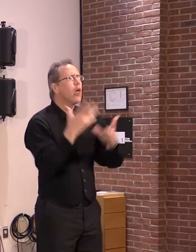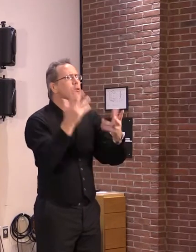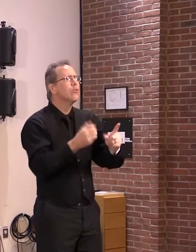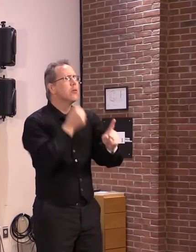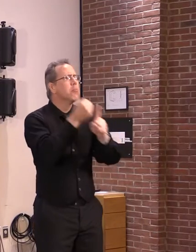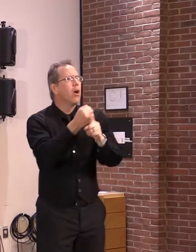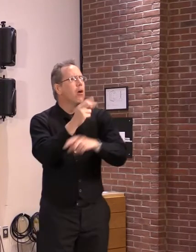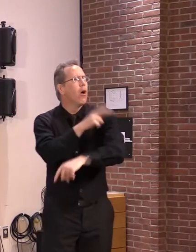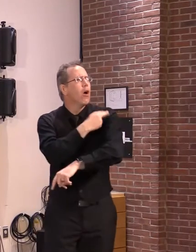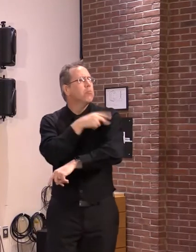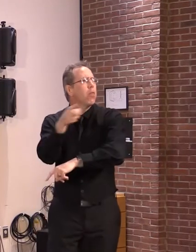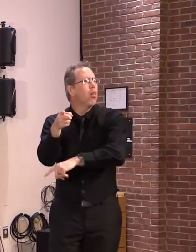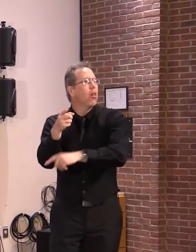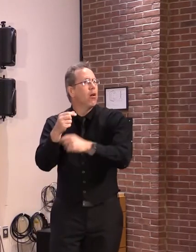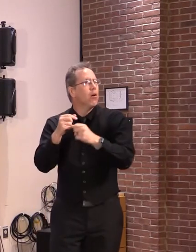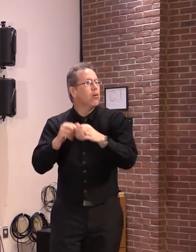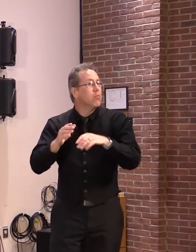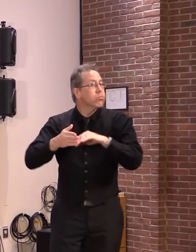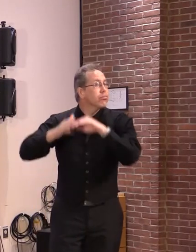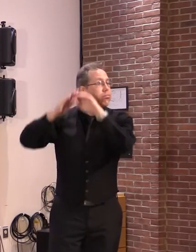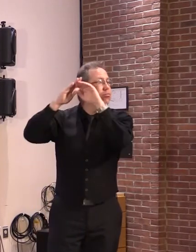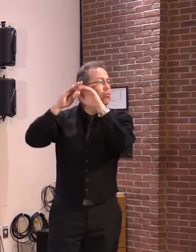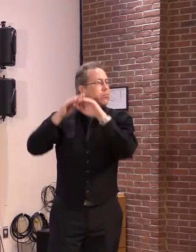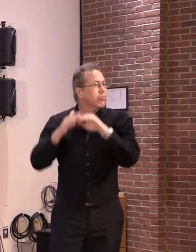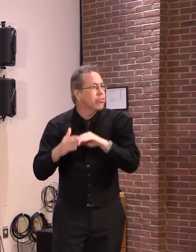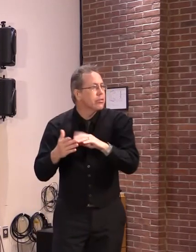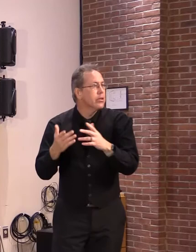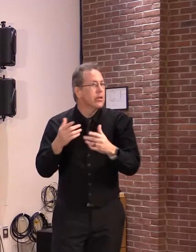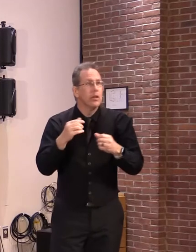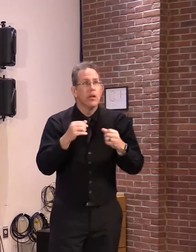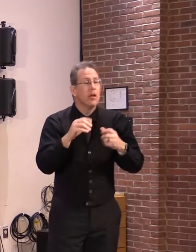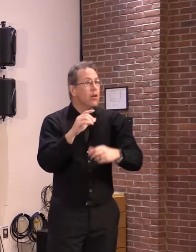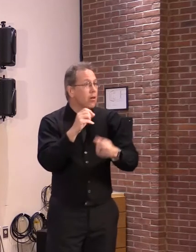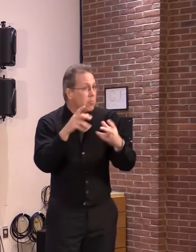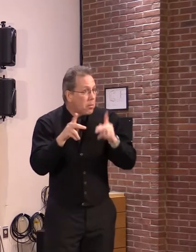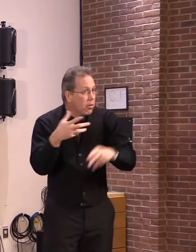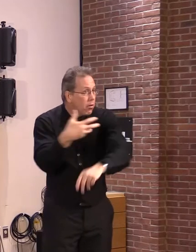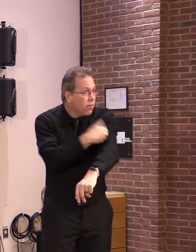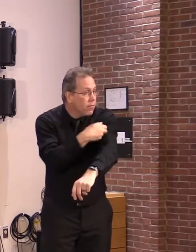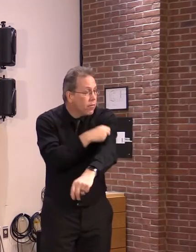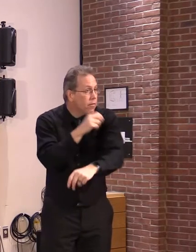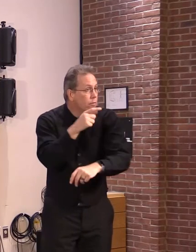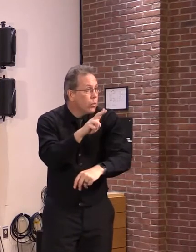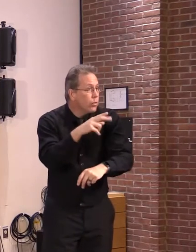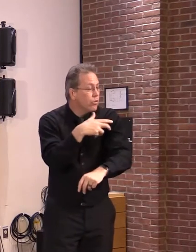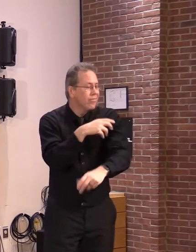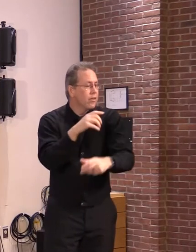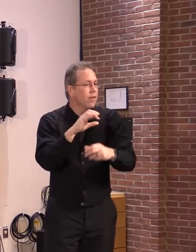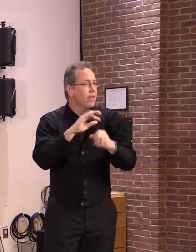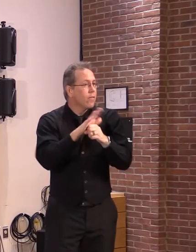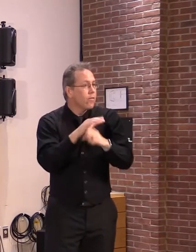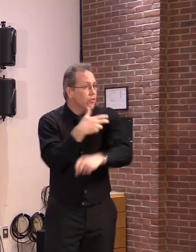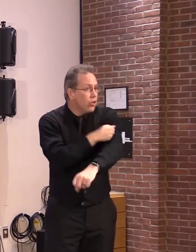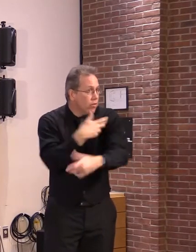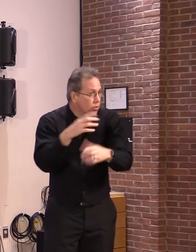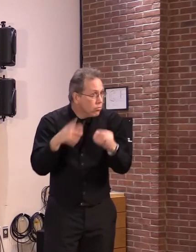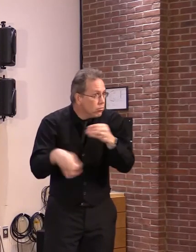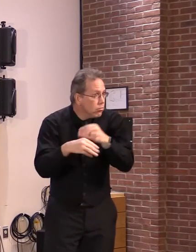and vaccination rates, the wastewater issues, the